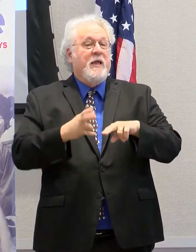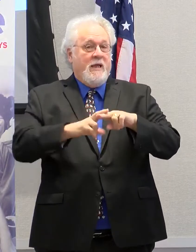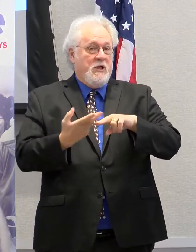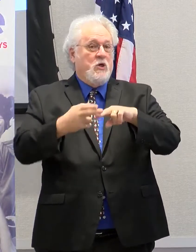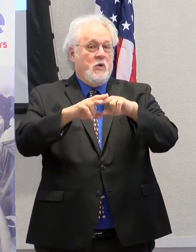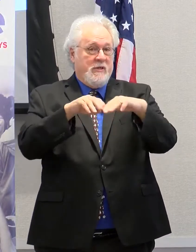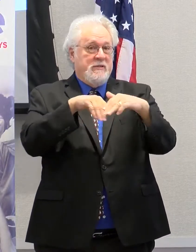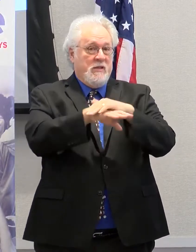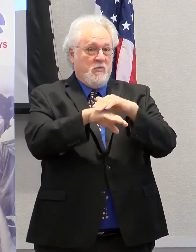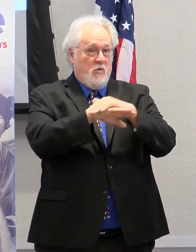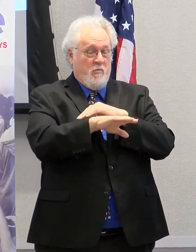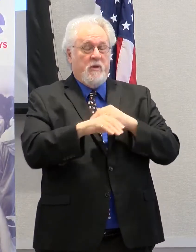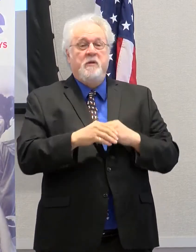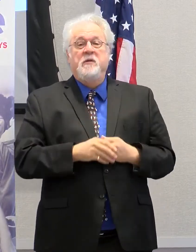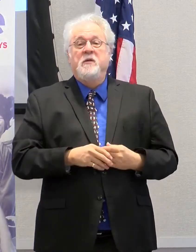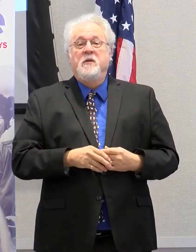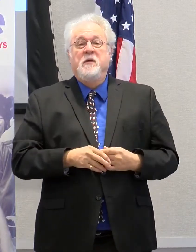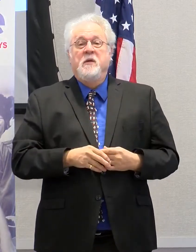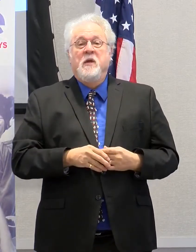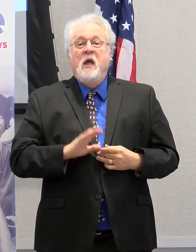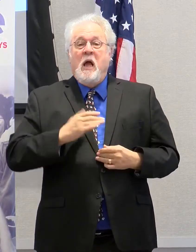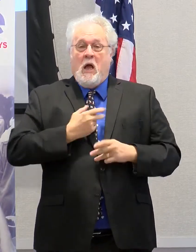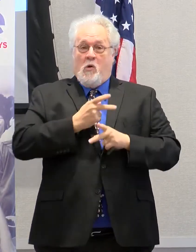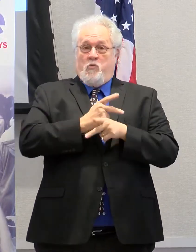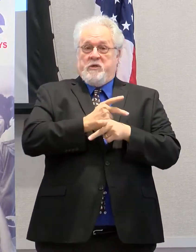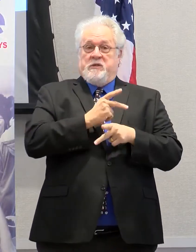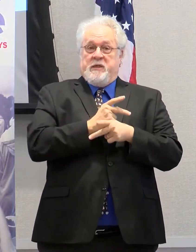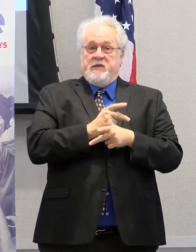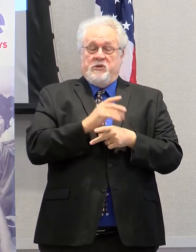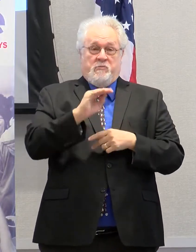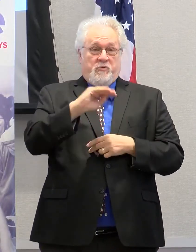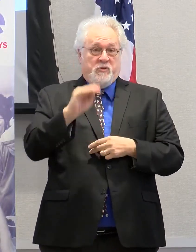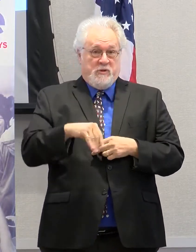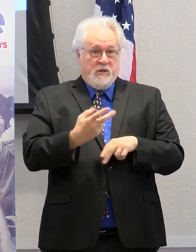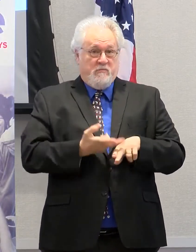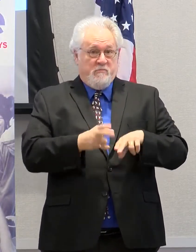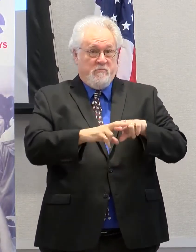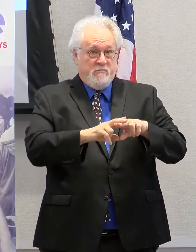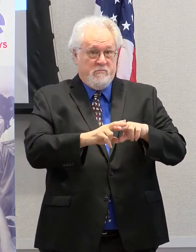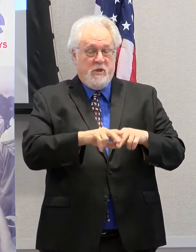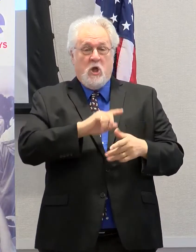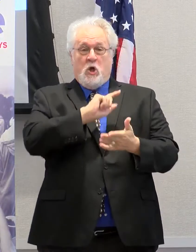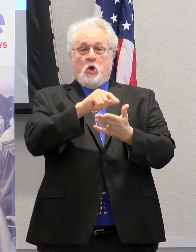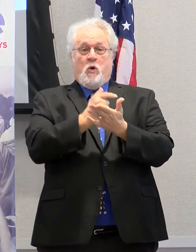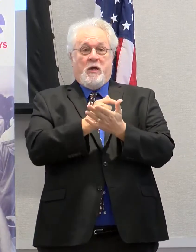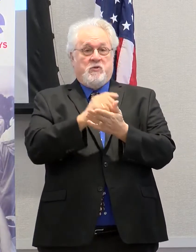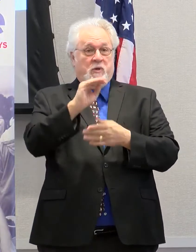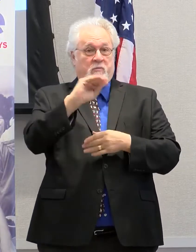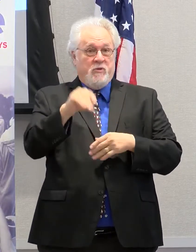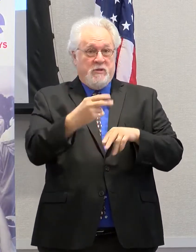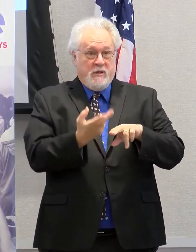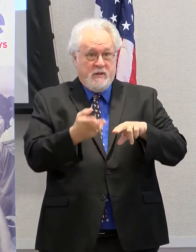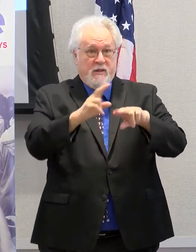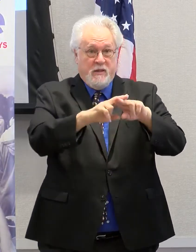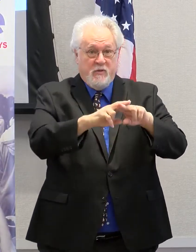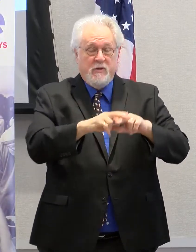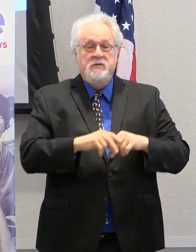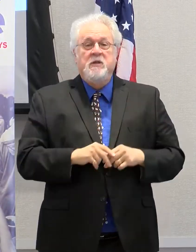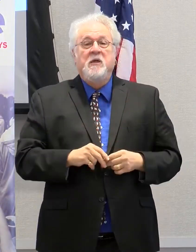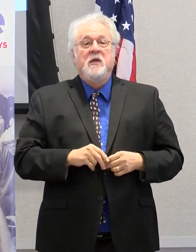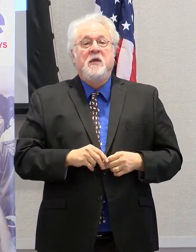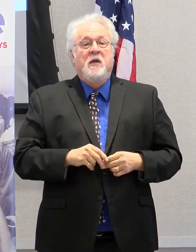enrollment. Our retention rates have increased. Our graduation rates have increased.